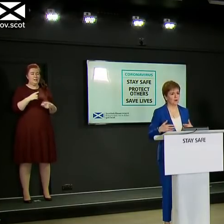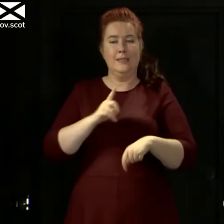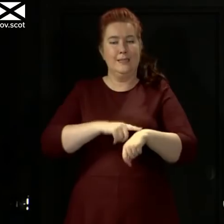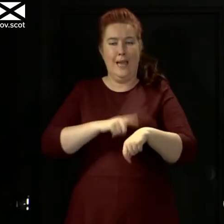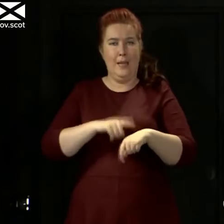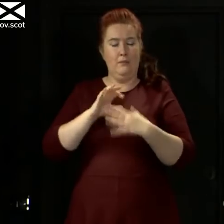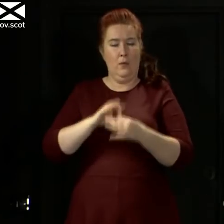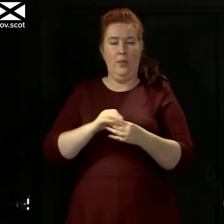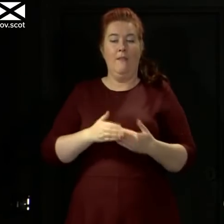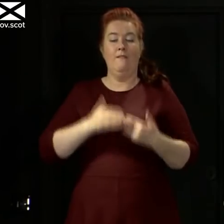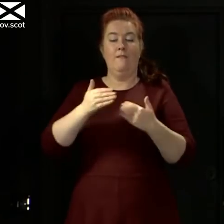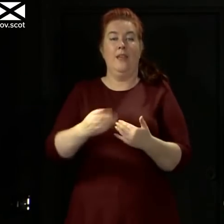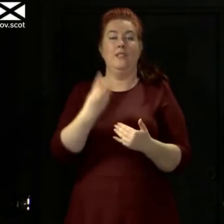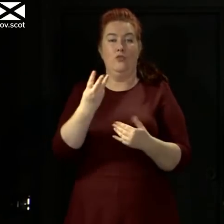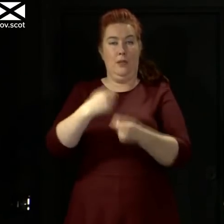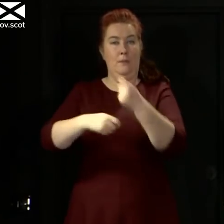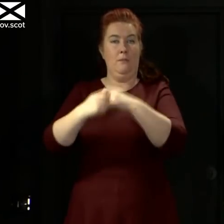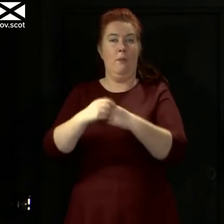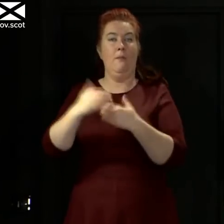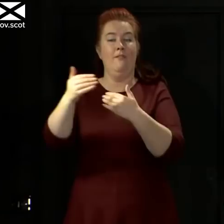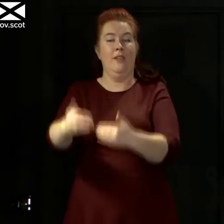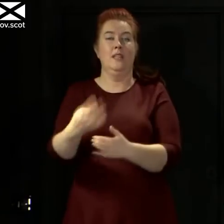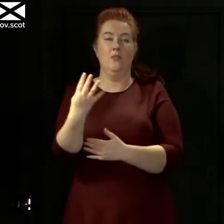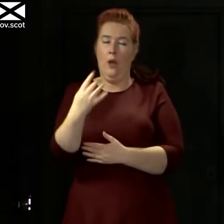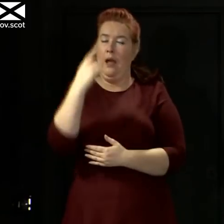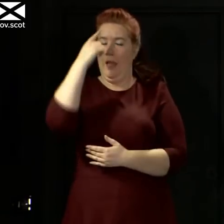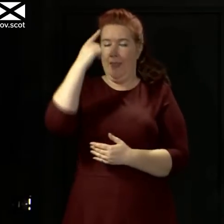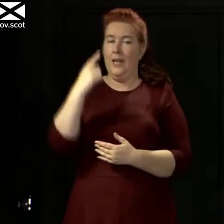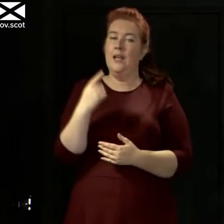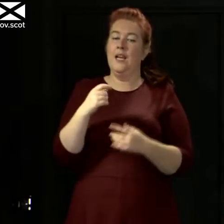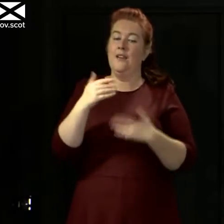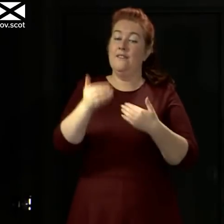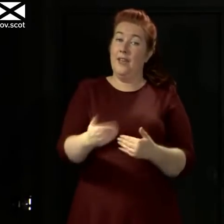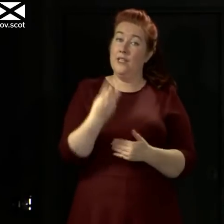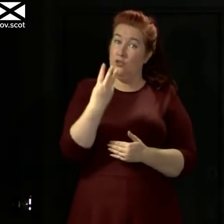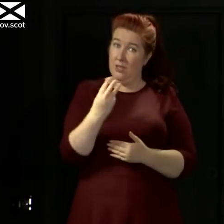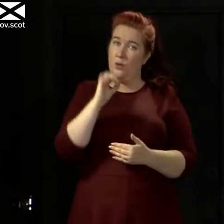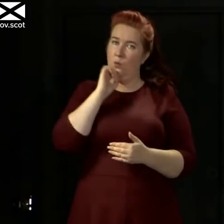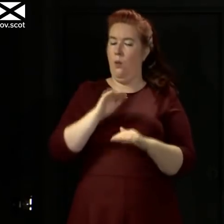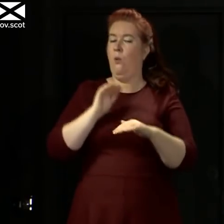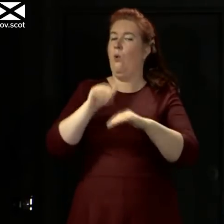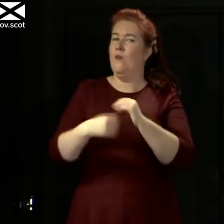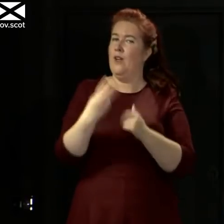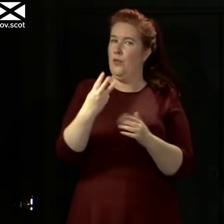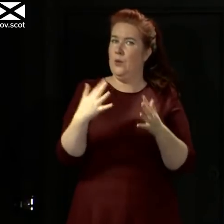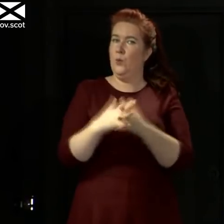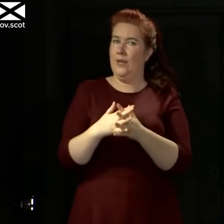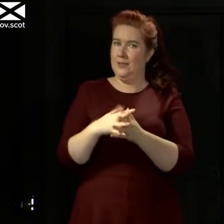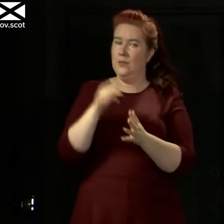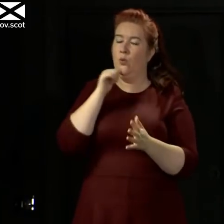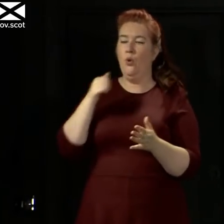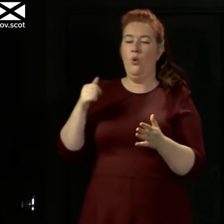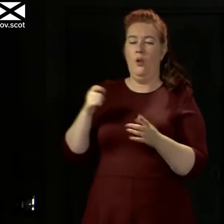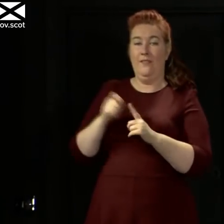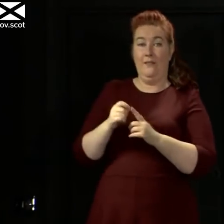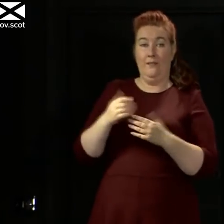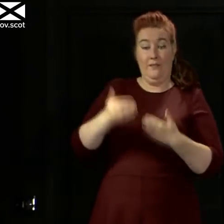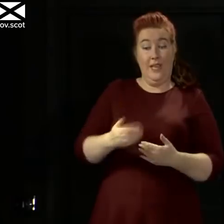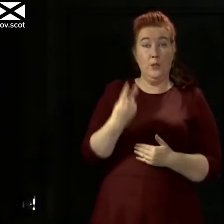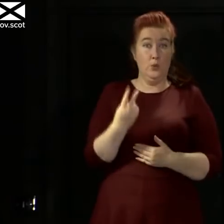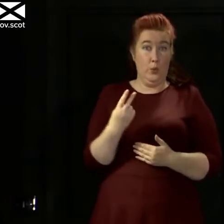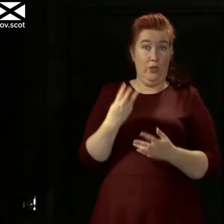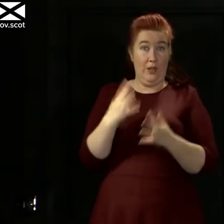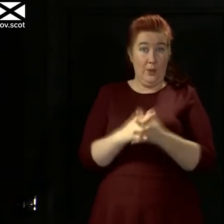to Phase 4, other than I think Phase 3 will last longer than the three weeks that previous phases have lasted. And that, as I said earlier,